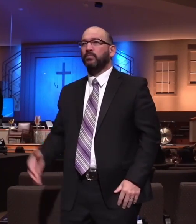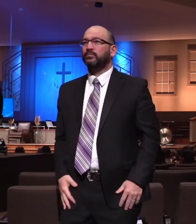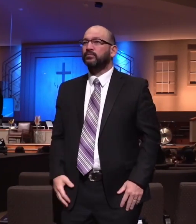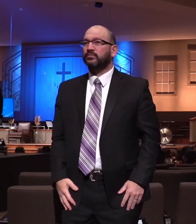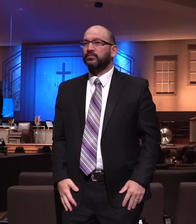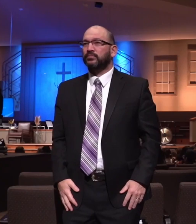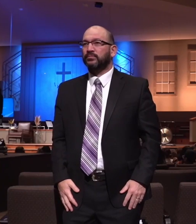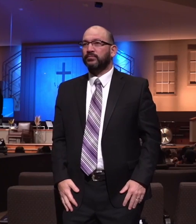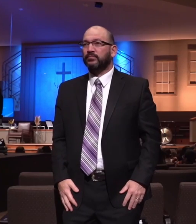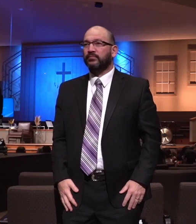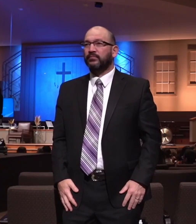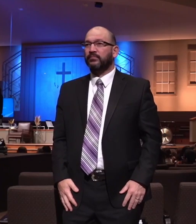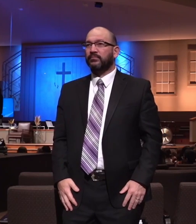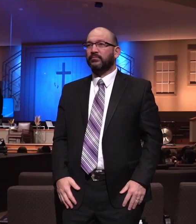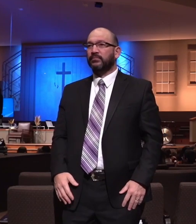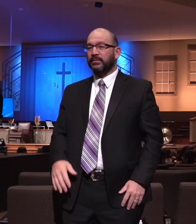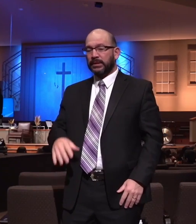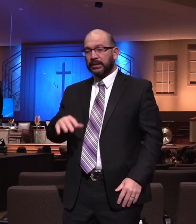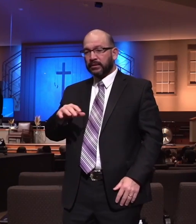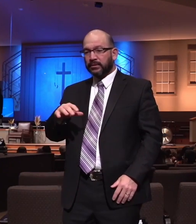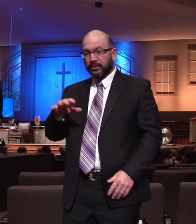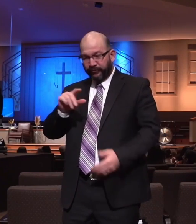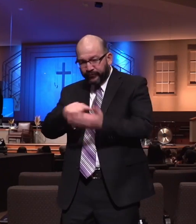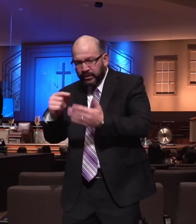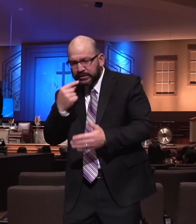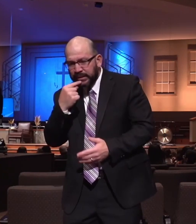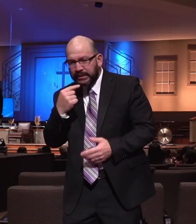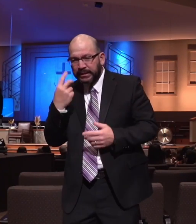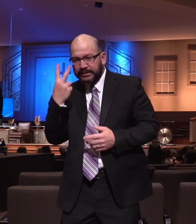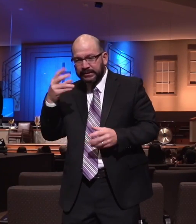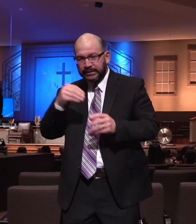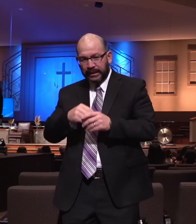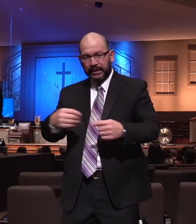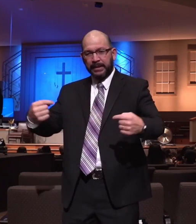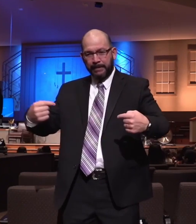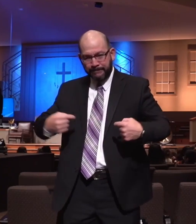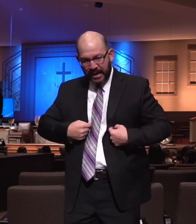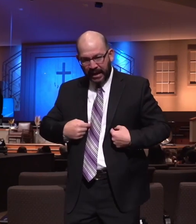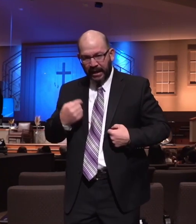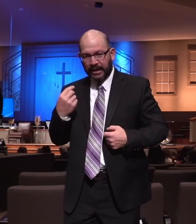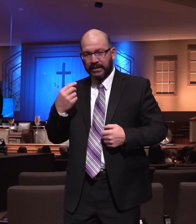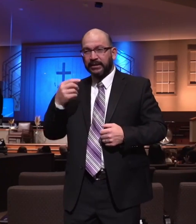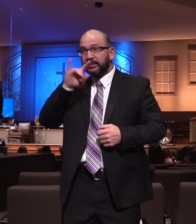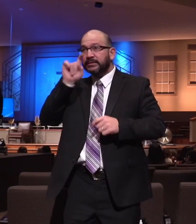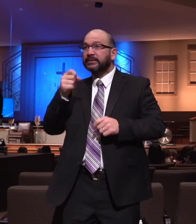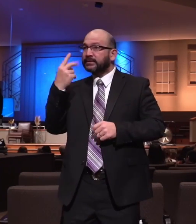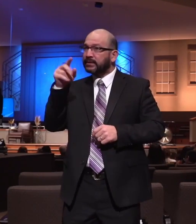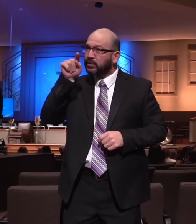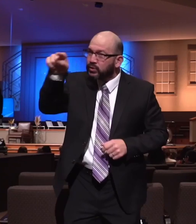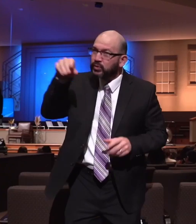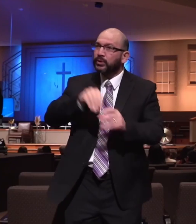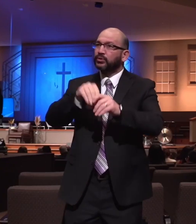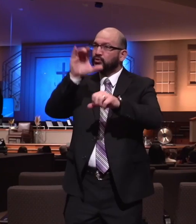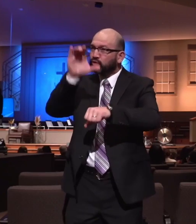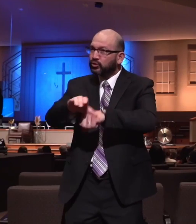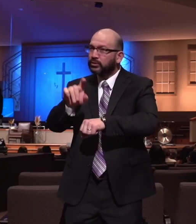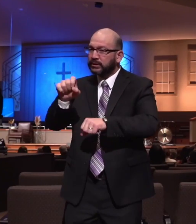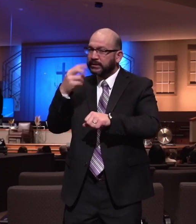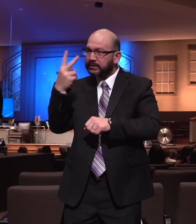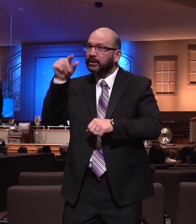Seen in me. They need to see you in church. They need to see you with your Bible. Hey, they need to see you writing your tithe check.